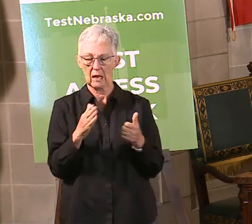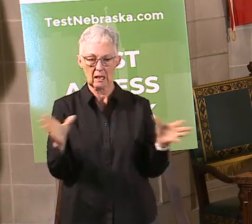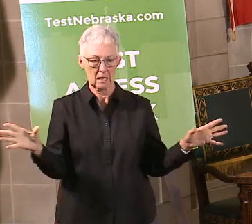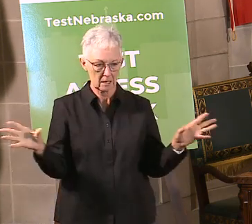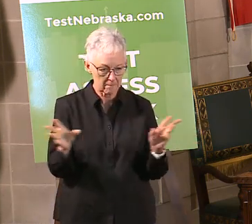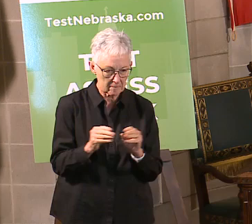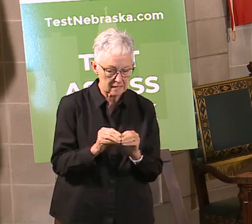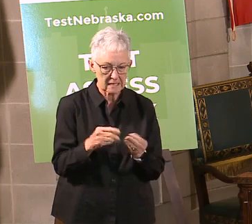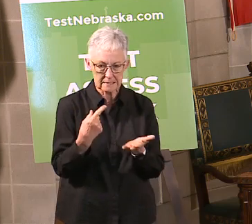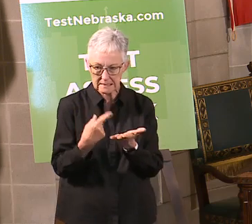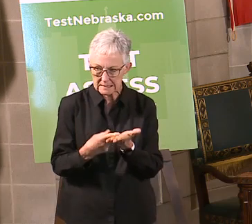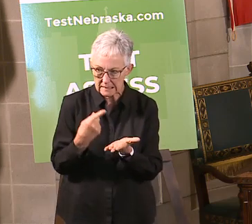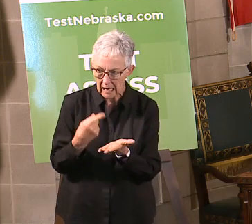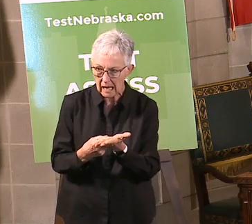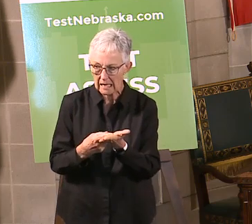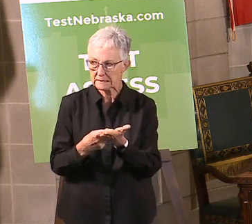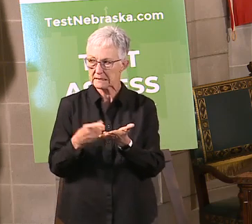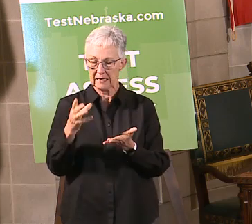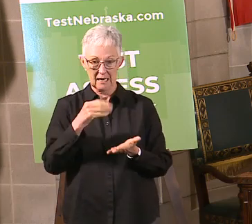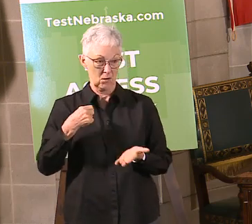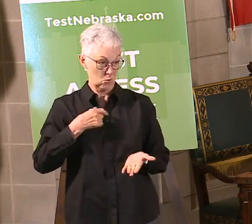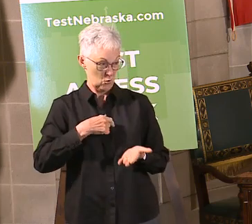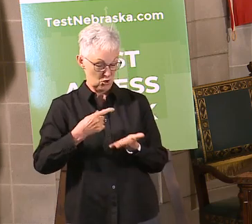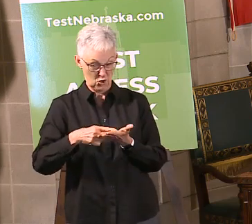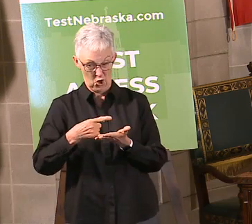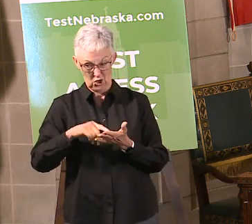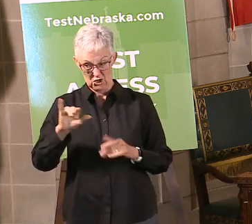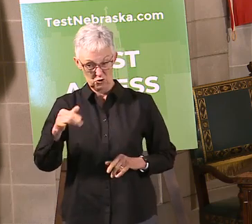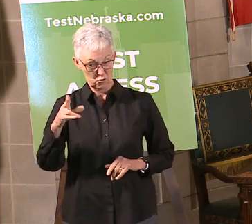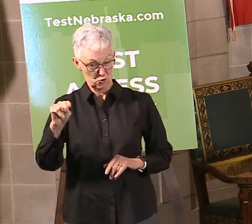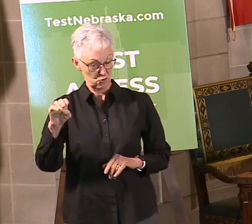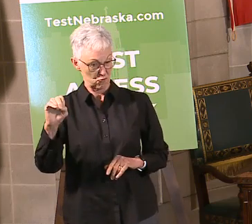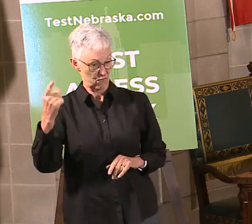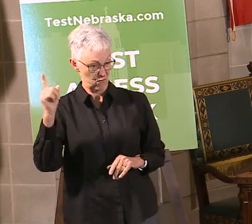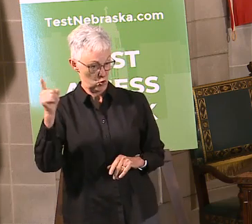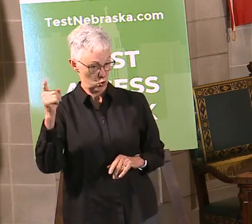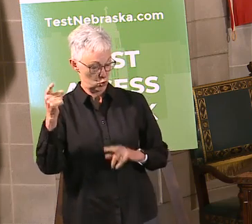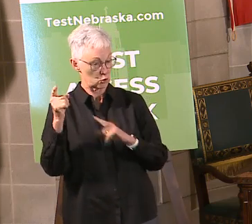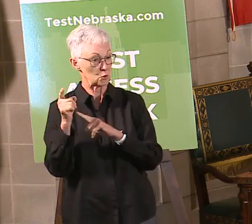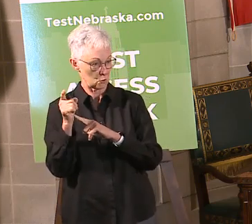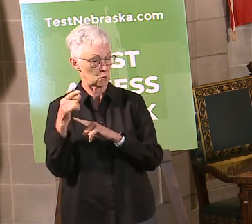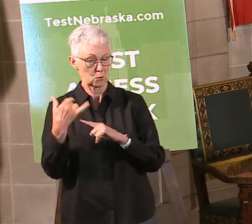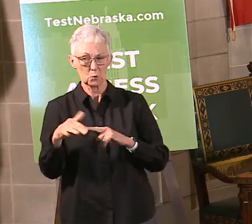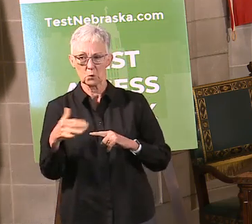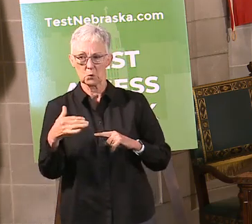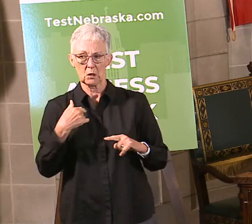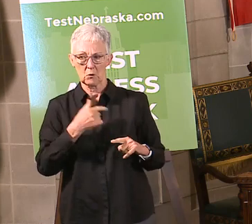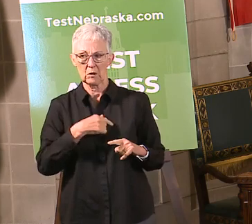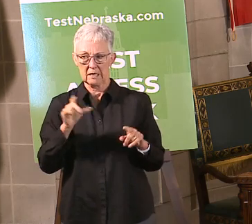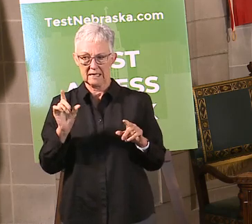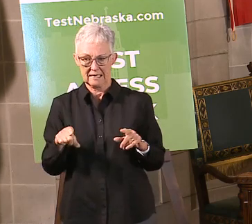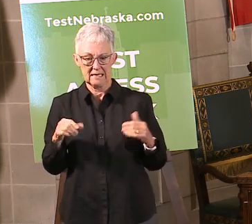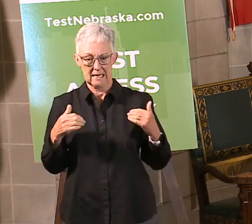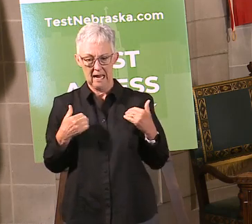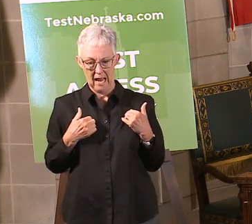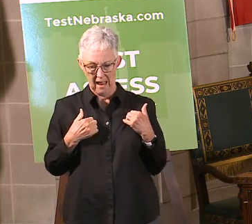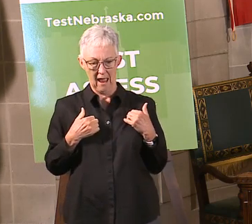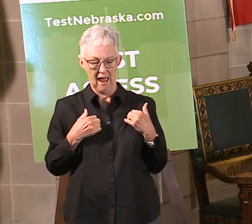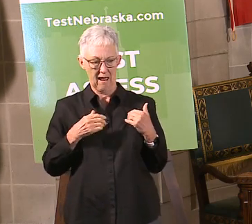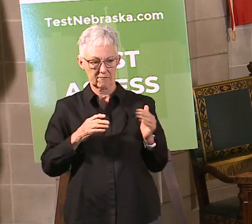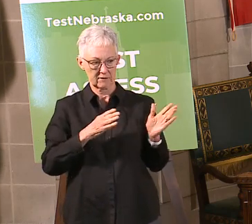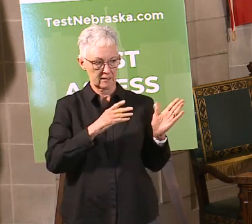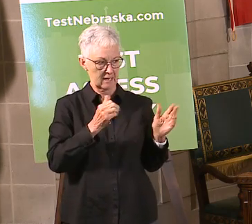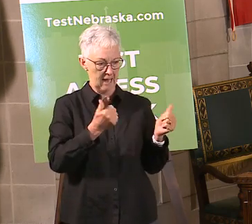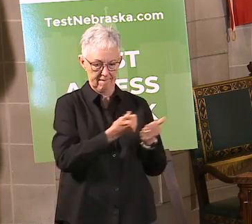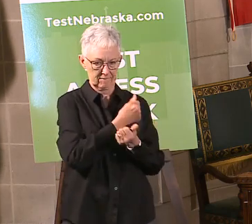talking about June 1st as a time frame, it allows us to start to put some of those practices and further details in place using